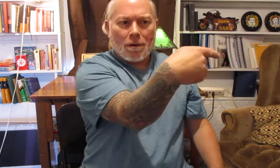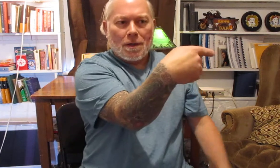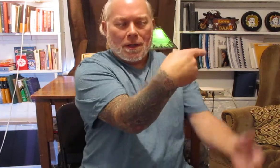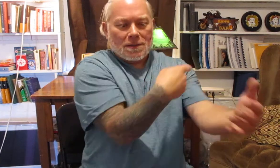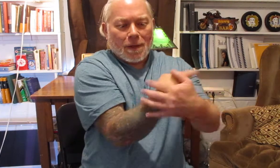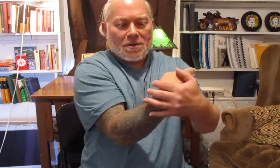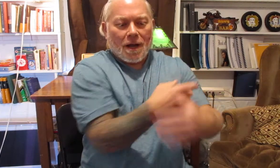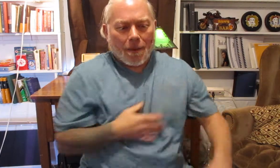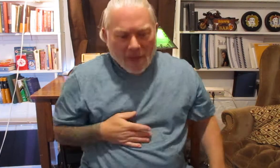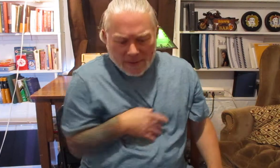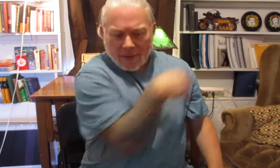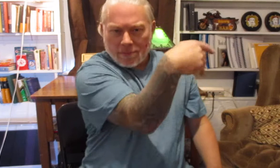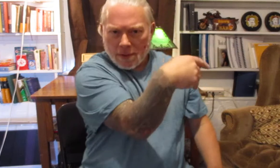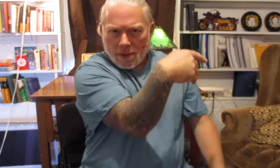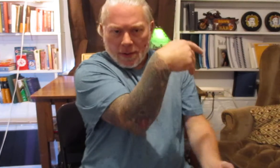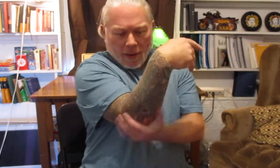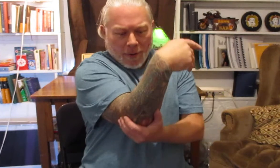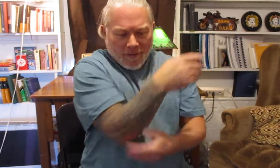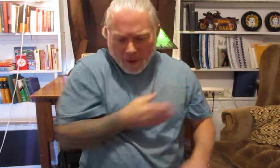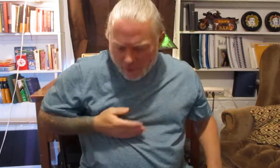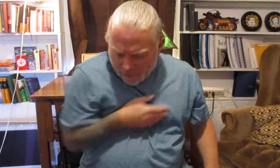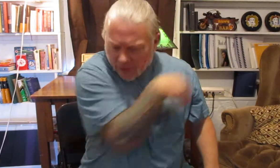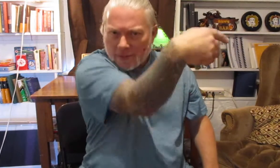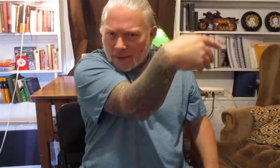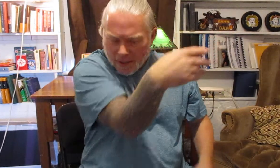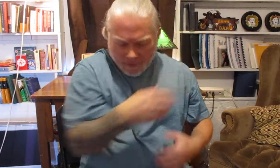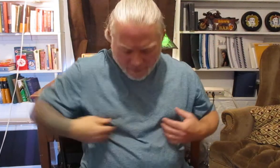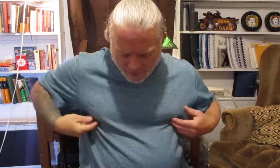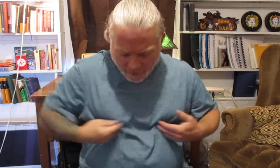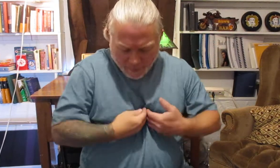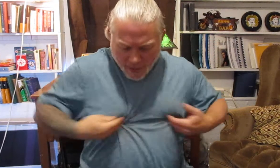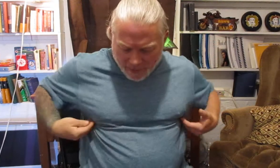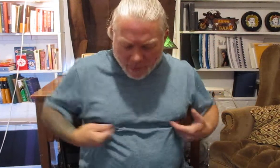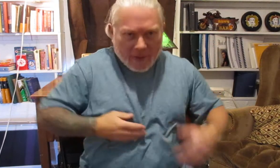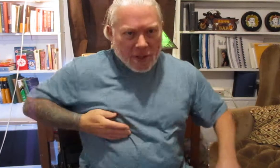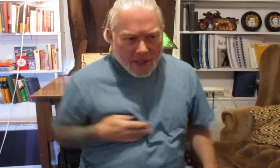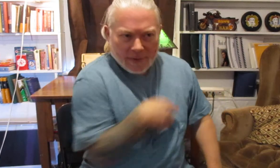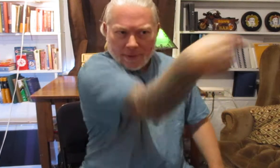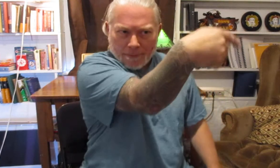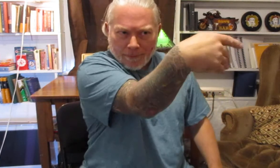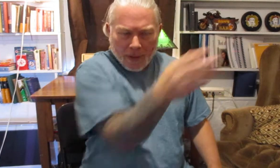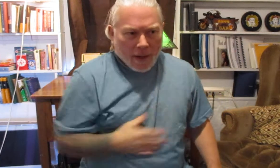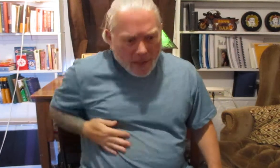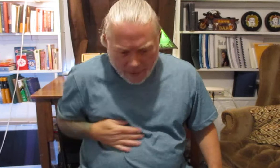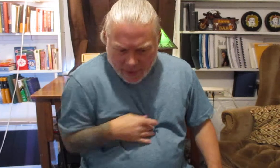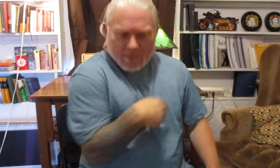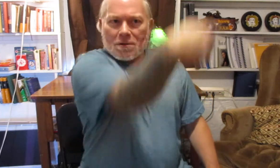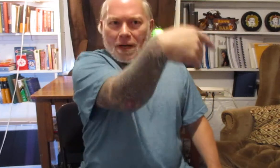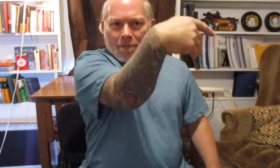it's much like a piston the elbow follows the inside of the the pathway the chest and it comes straight up